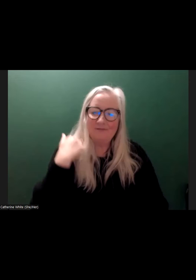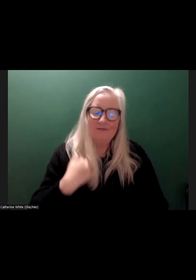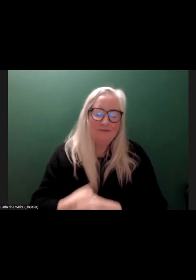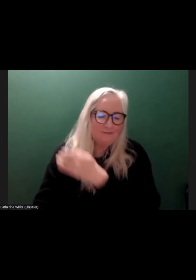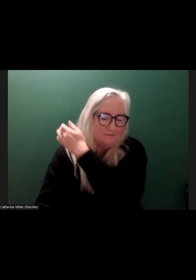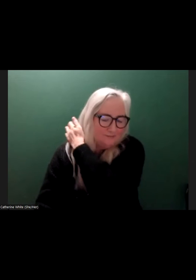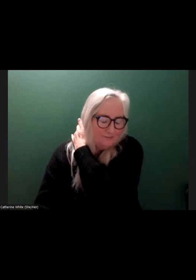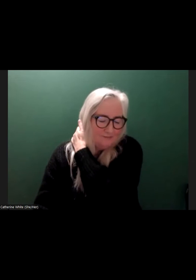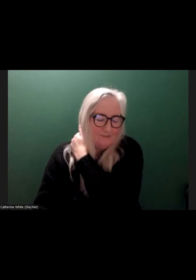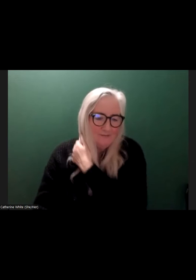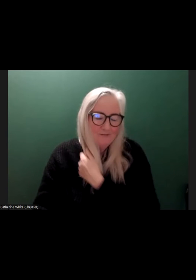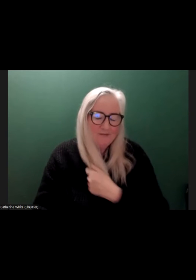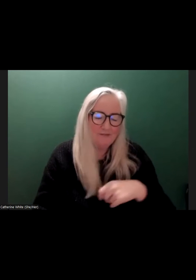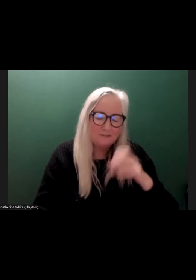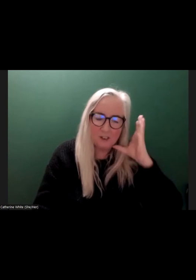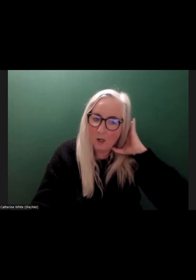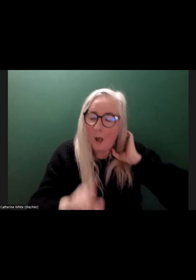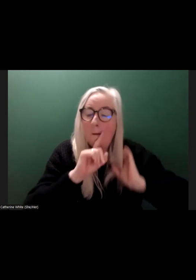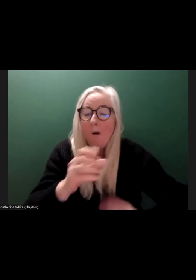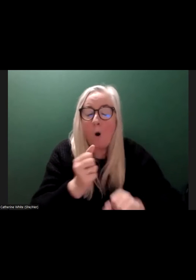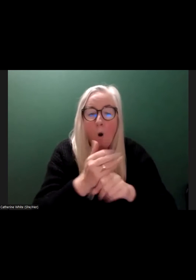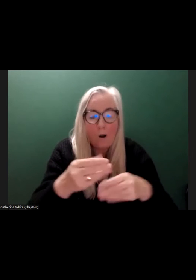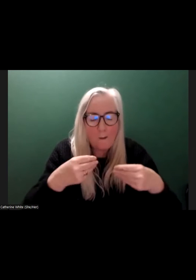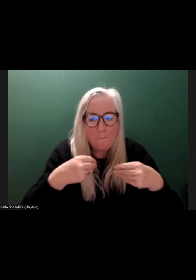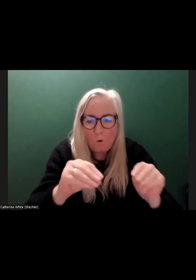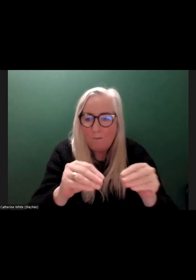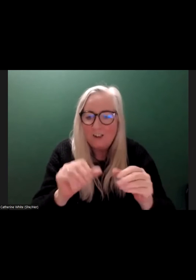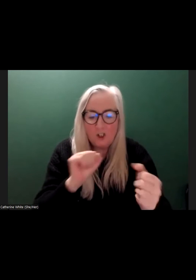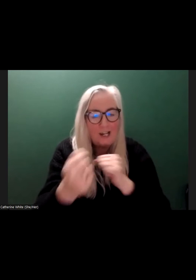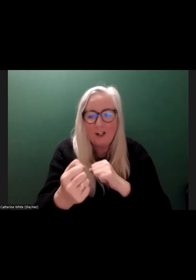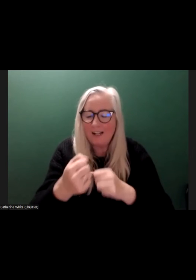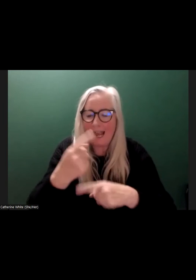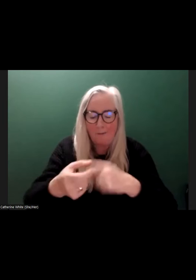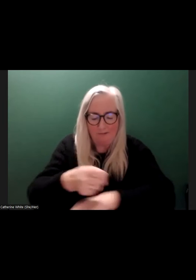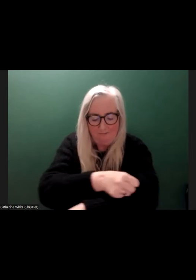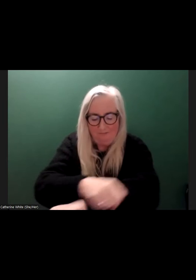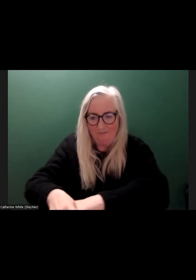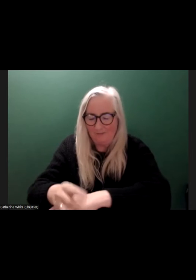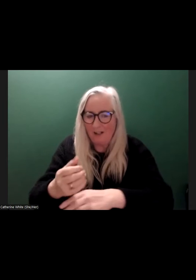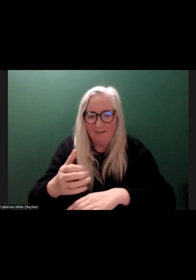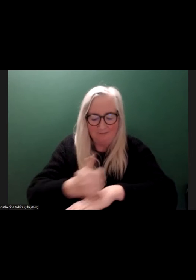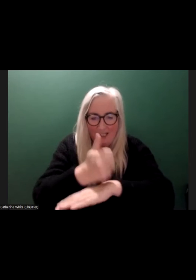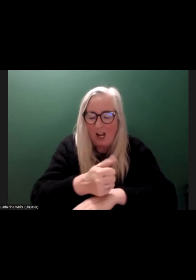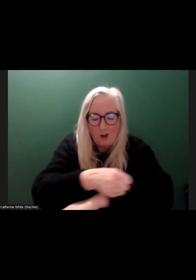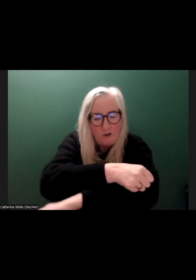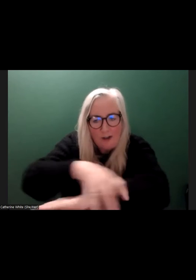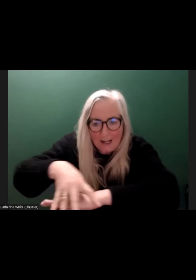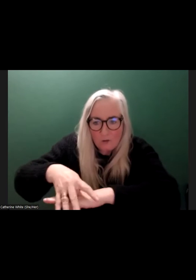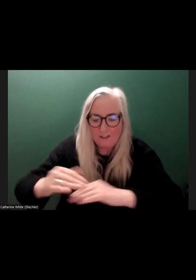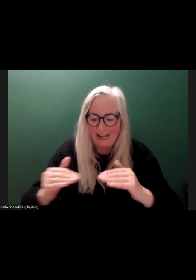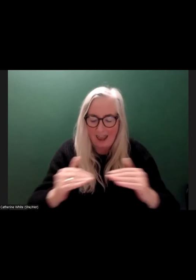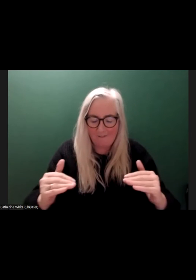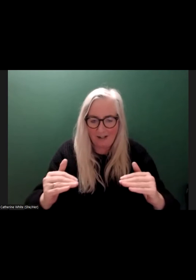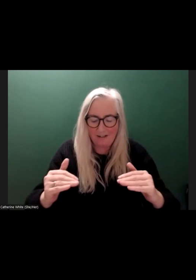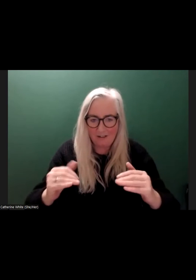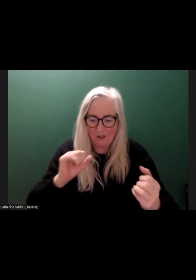of the film. But essentially, all movements, all changes happen from the ground up, happen collectively, happen at a grassroots level.